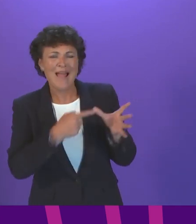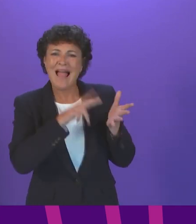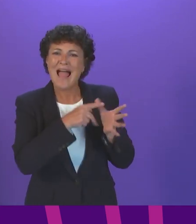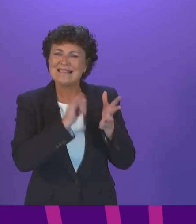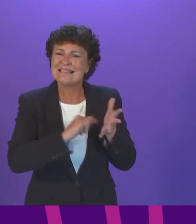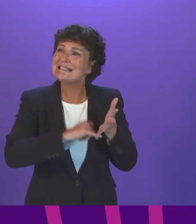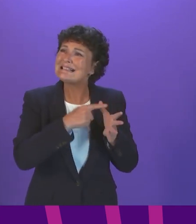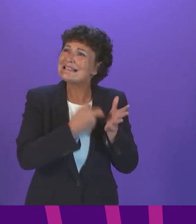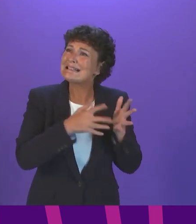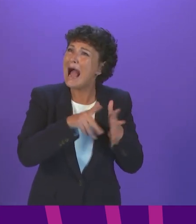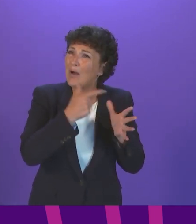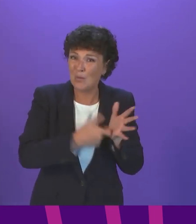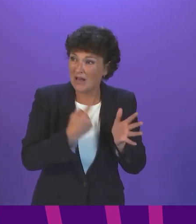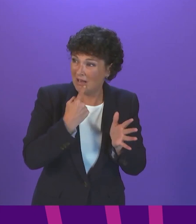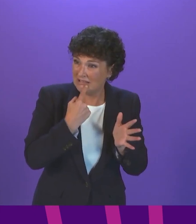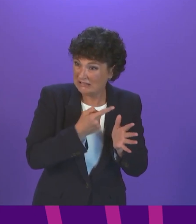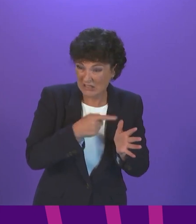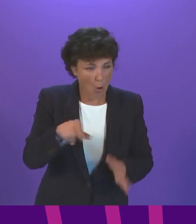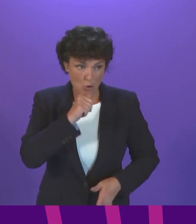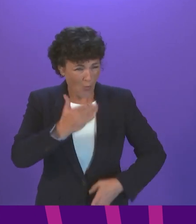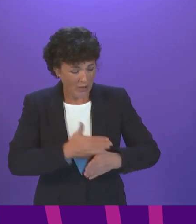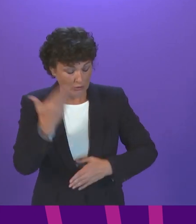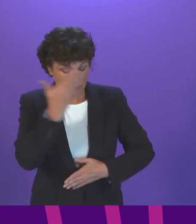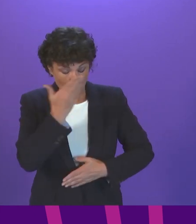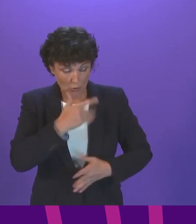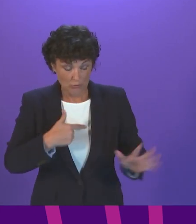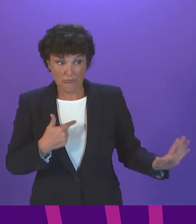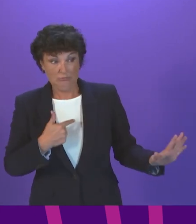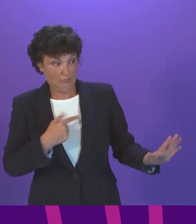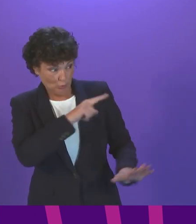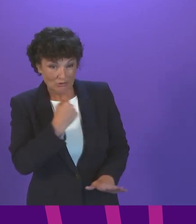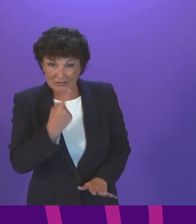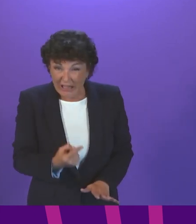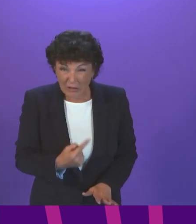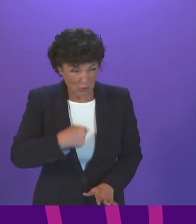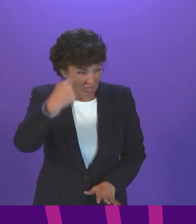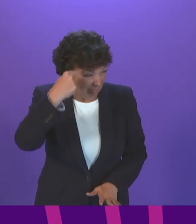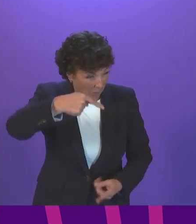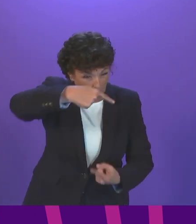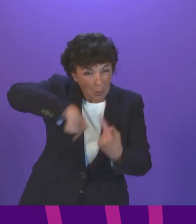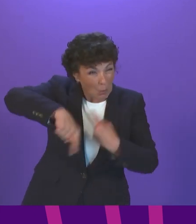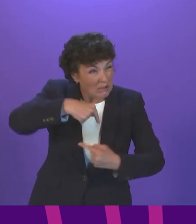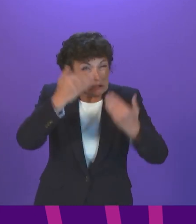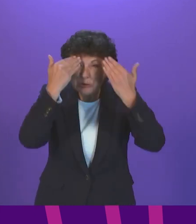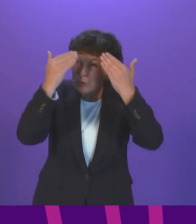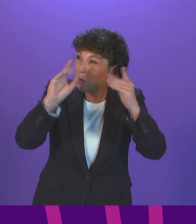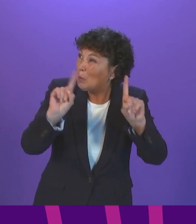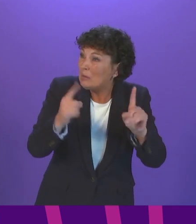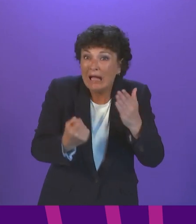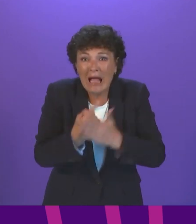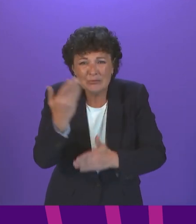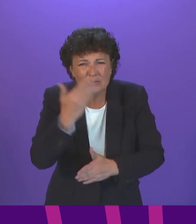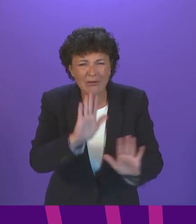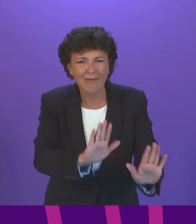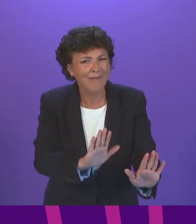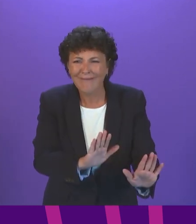say Test and Protect is not working in our schools, it suggests that there is a lack of understanding of what is going on in our schools.